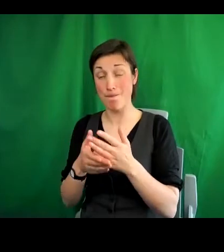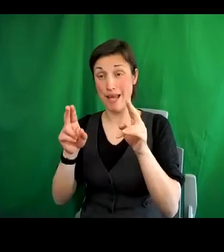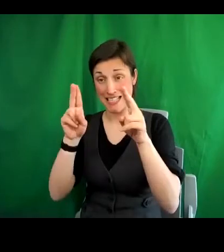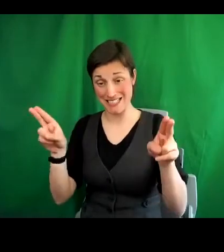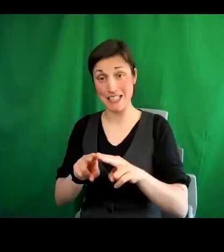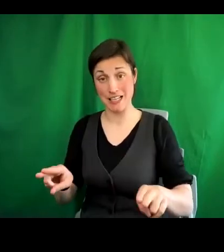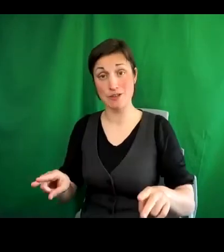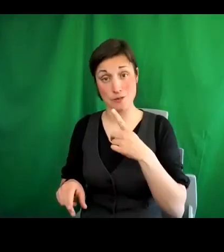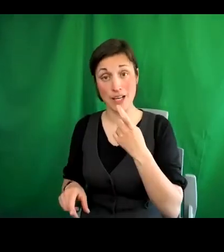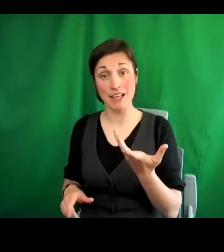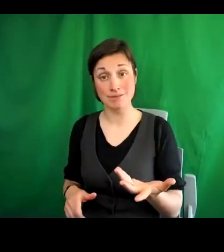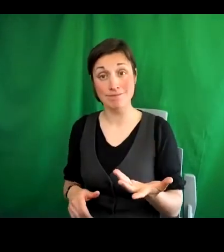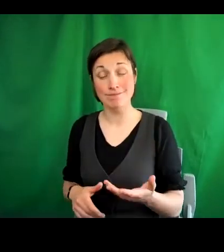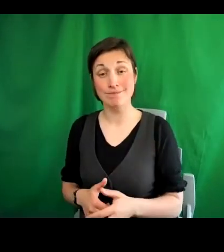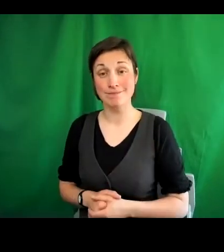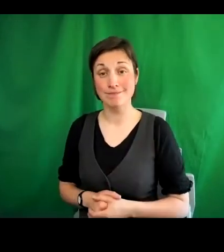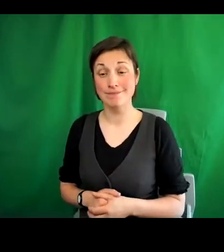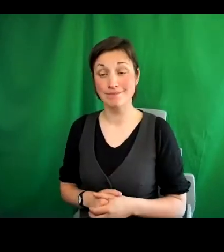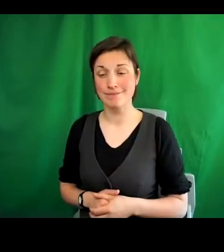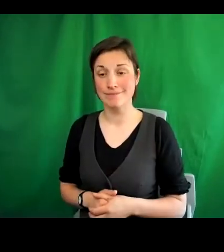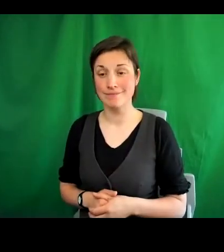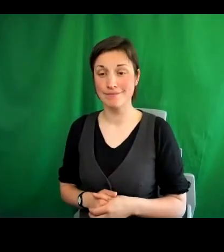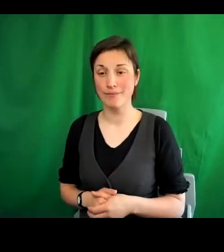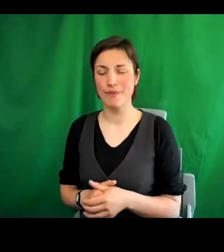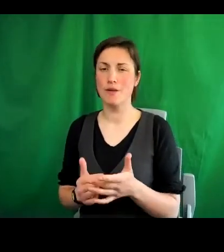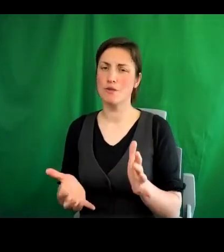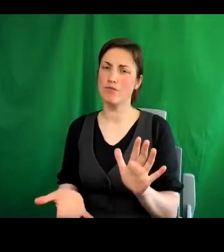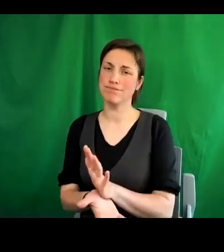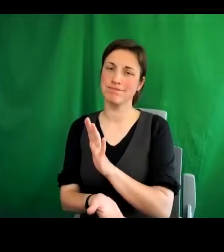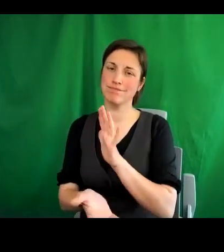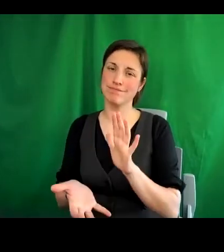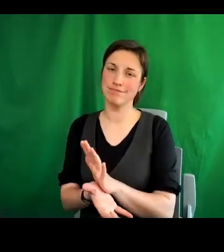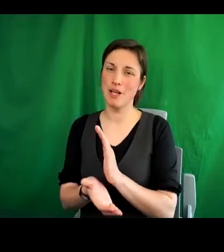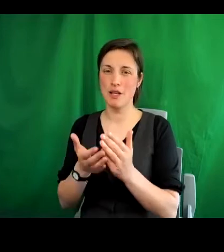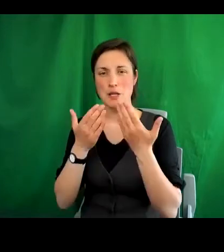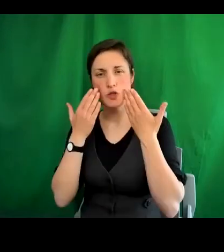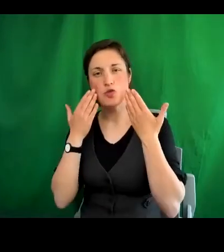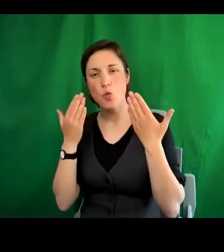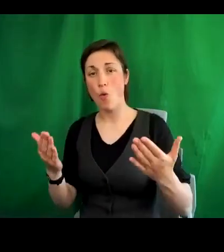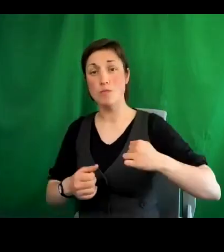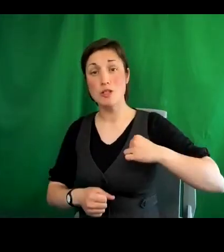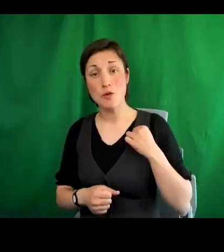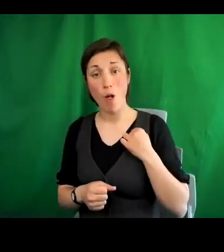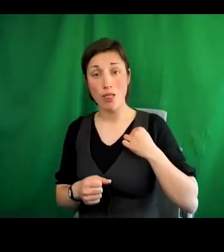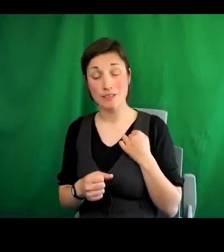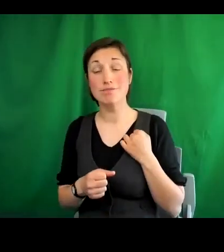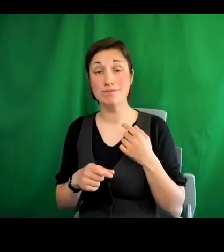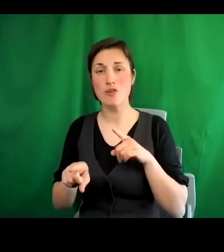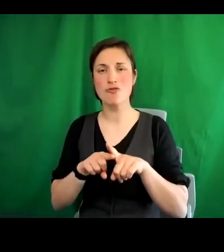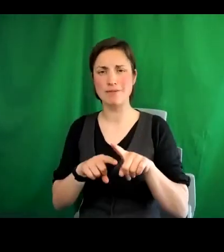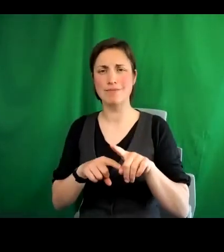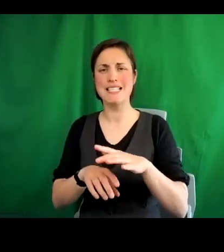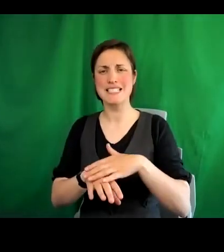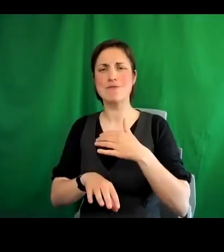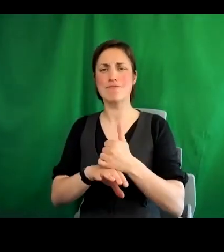very pleased to share with you some examples of efforts in and by Scotland to take up this shared